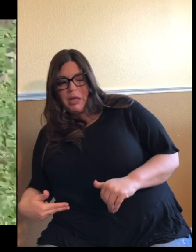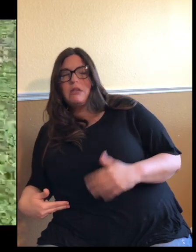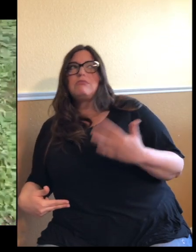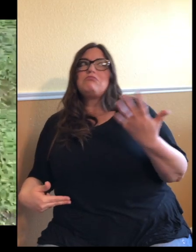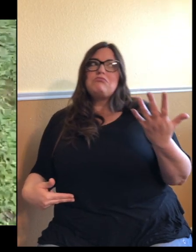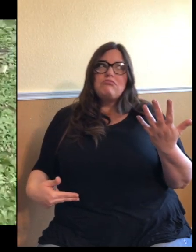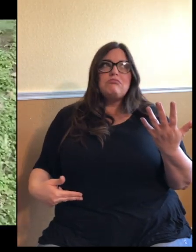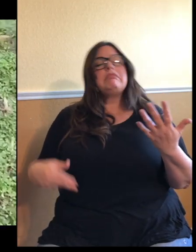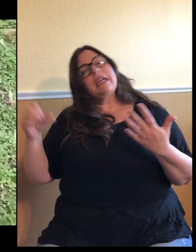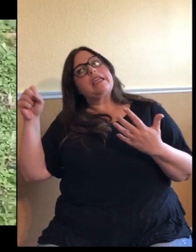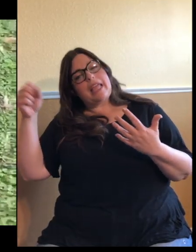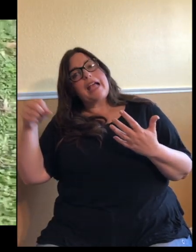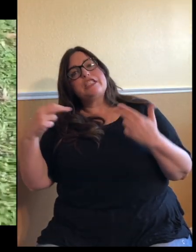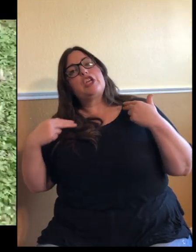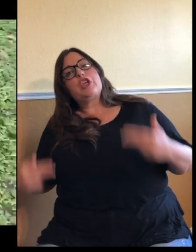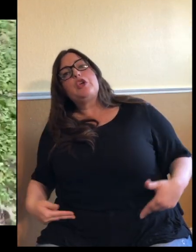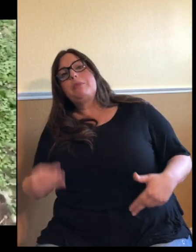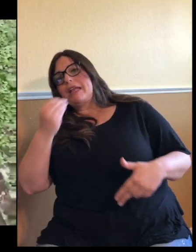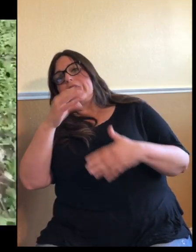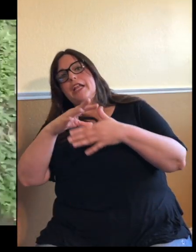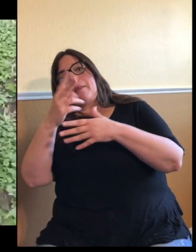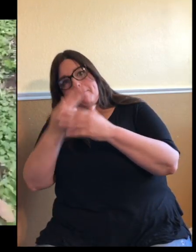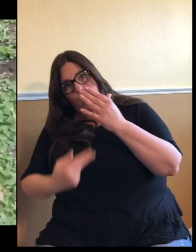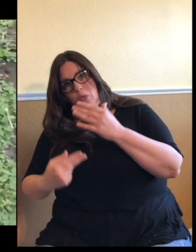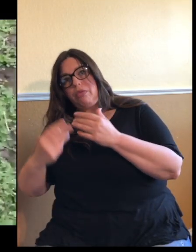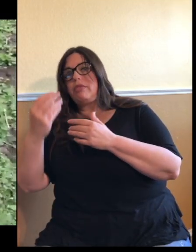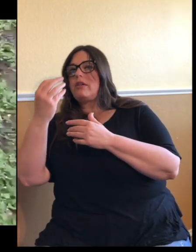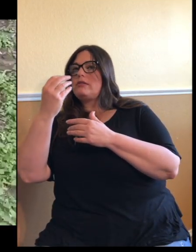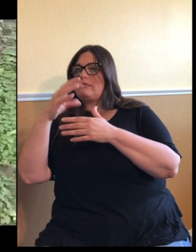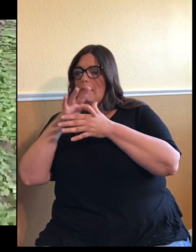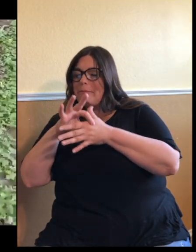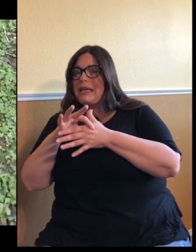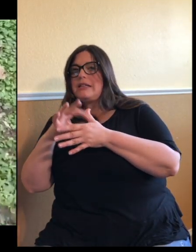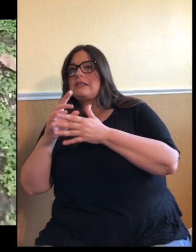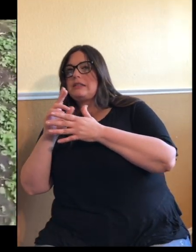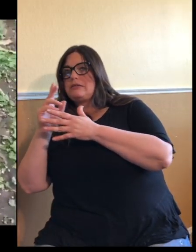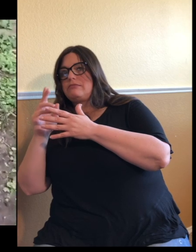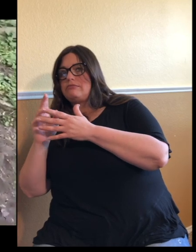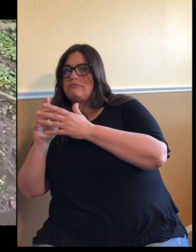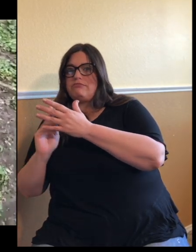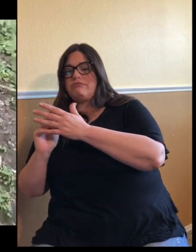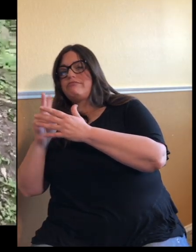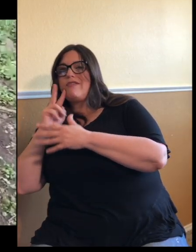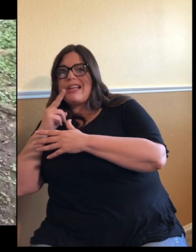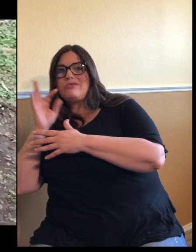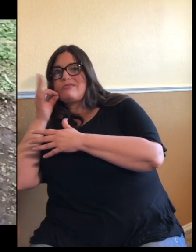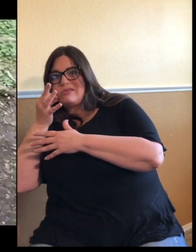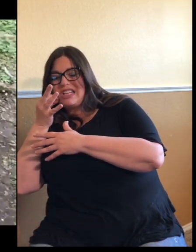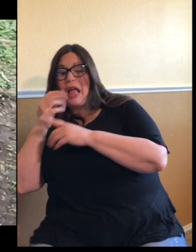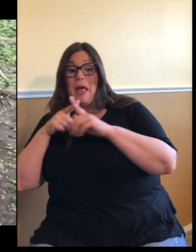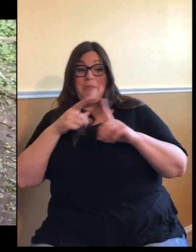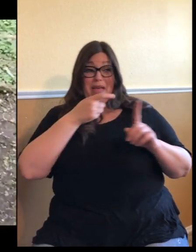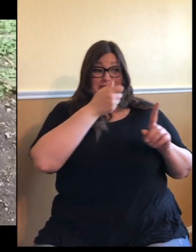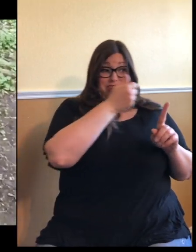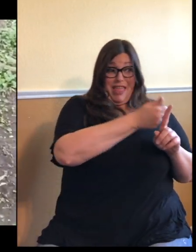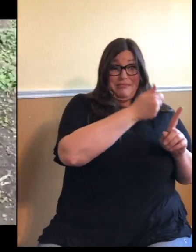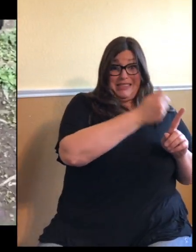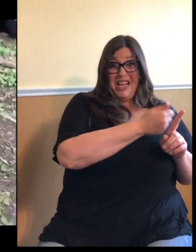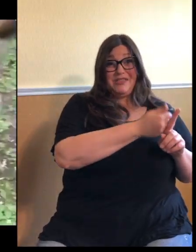omnivores, which we eat meat and plants. They are technically carnivores, which eats, eats primarily meat. And even though these guys do eat primarily